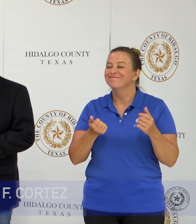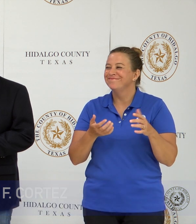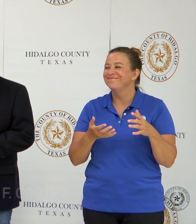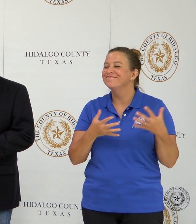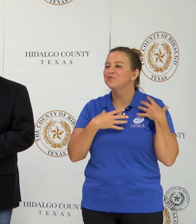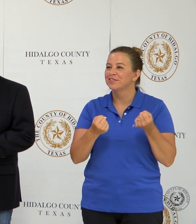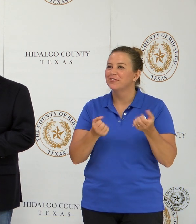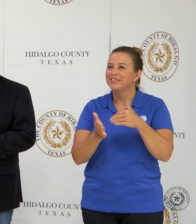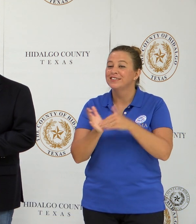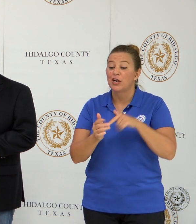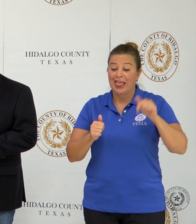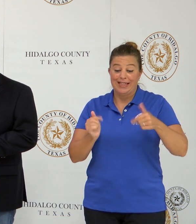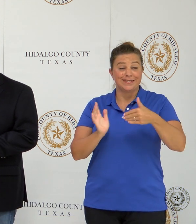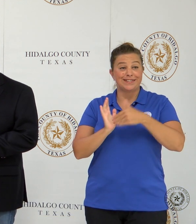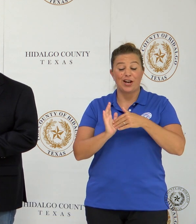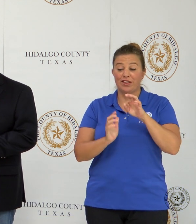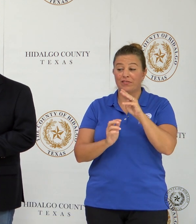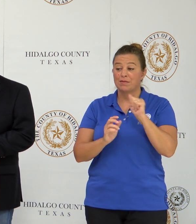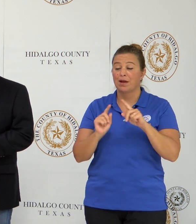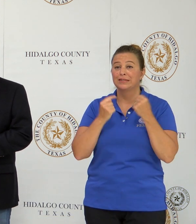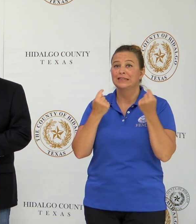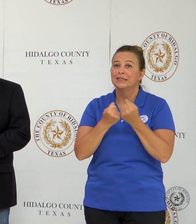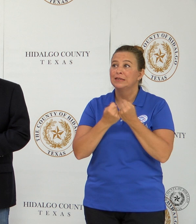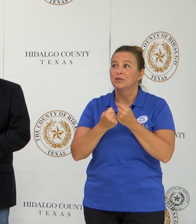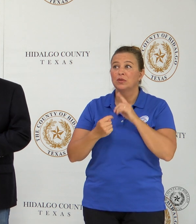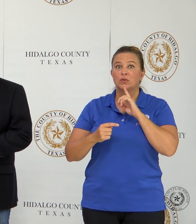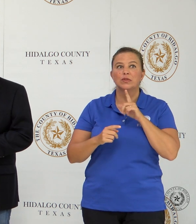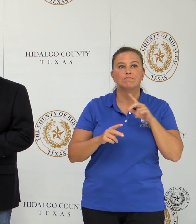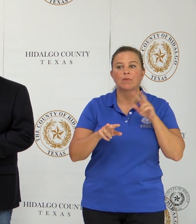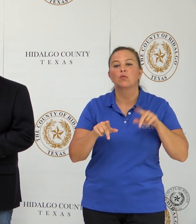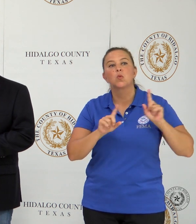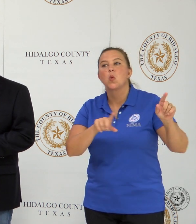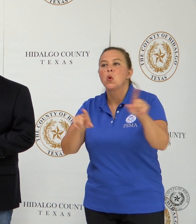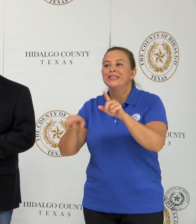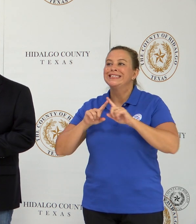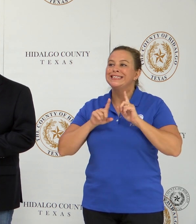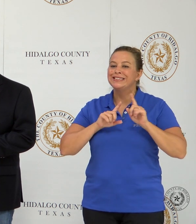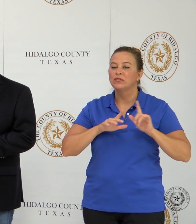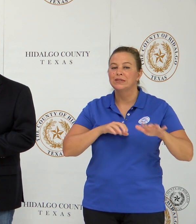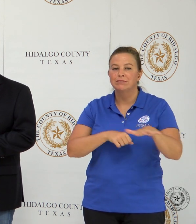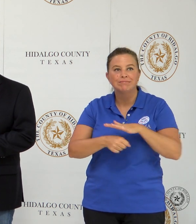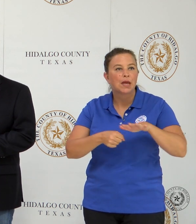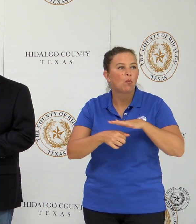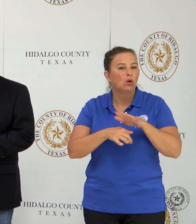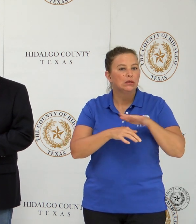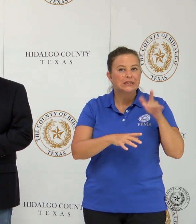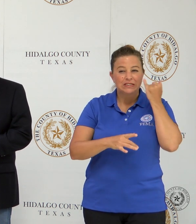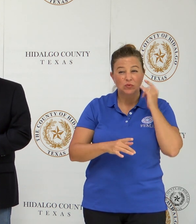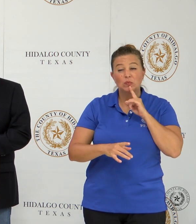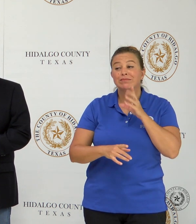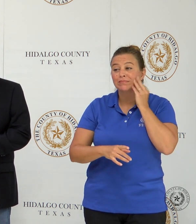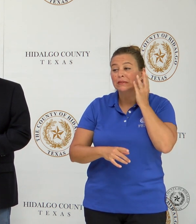This center and the FEMA teams who are canvassing the most impacted neighborhoods are a direct result of the